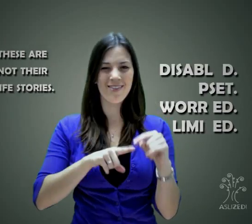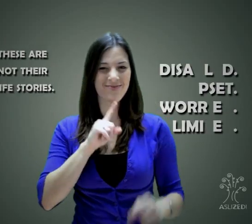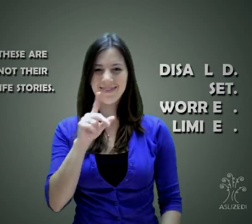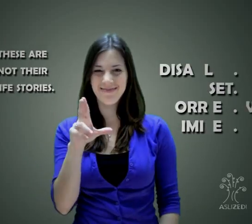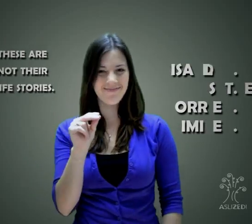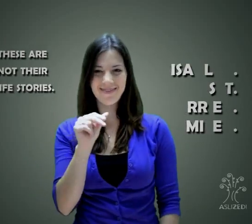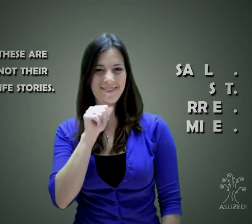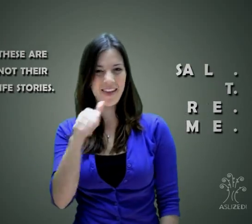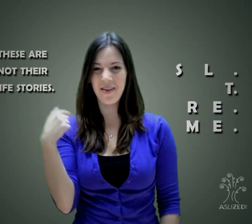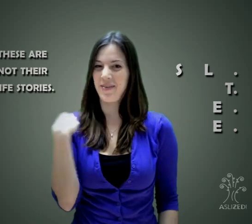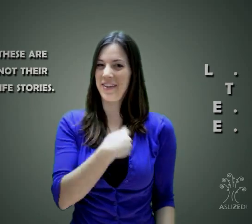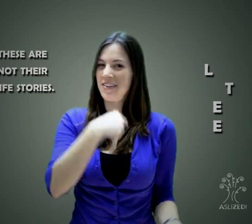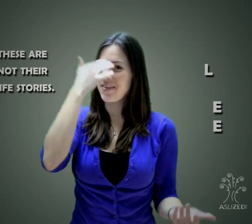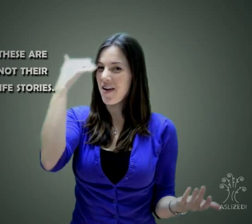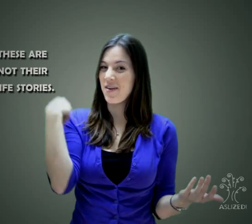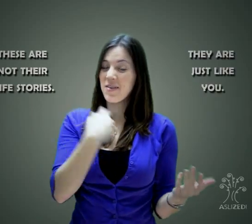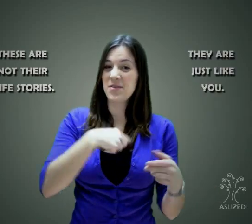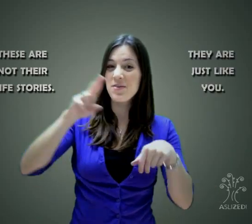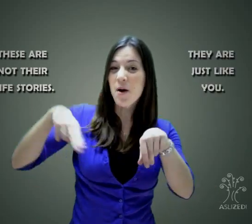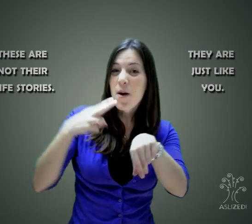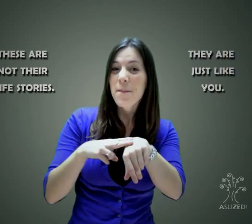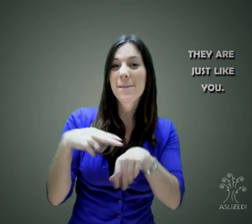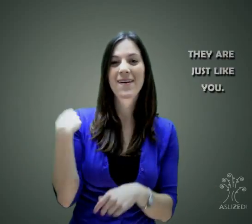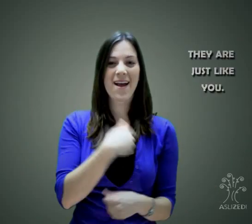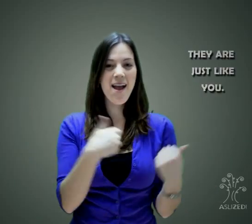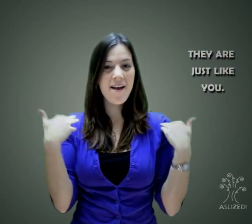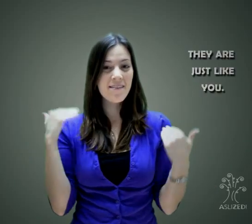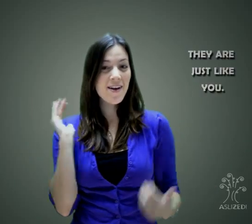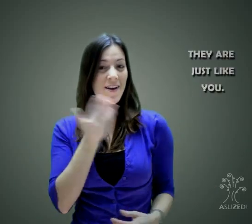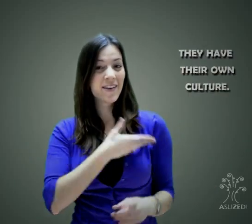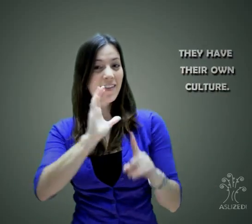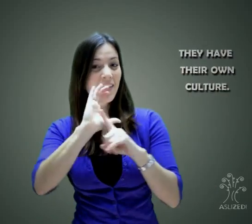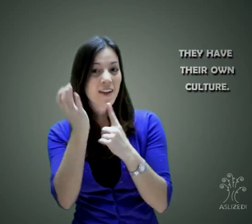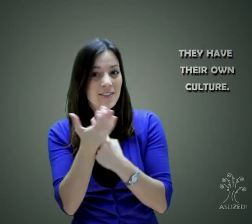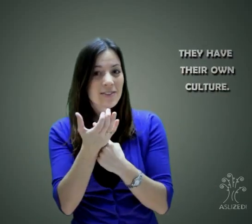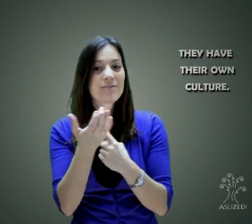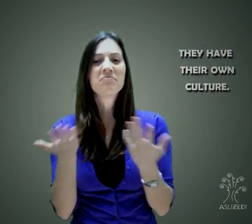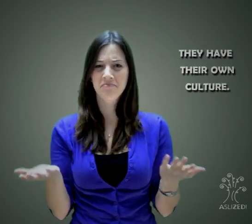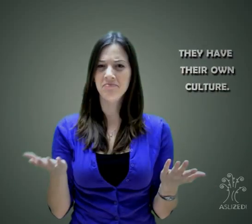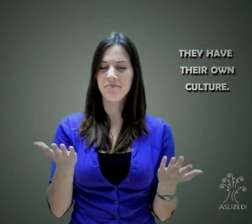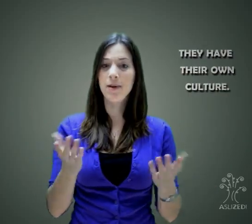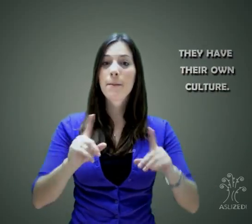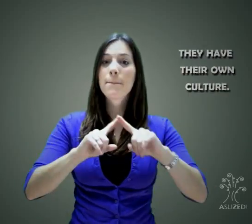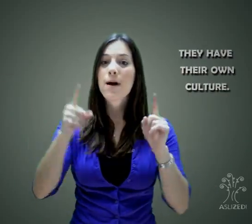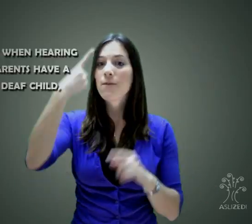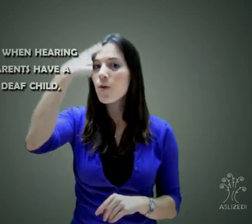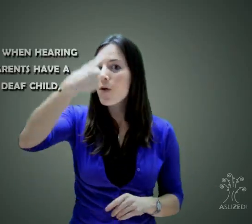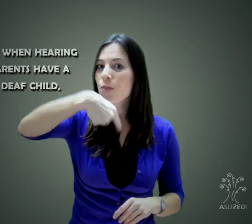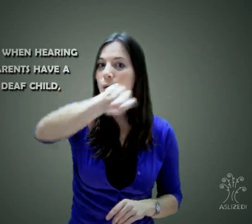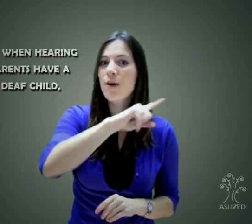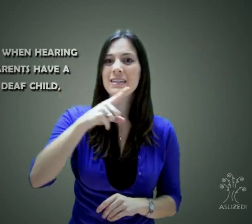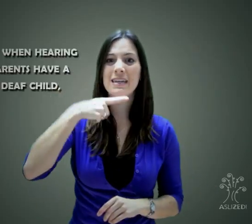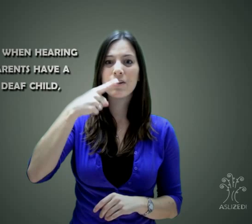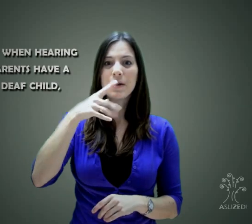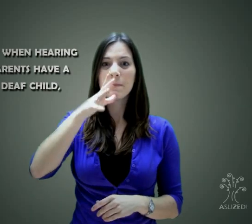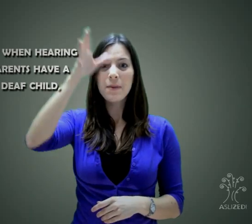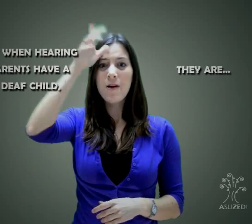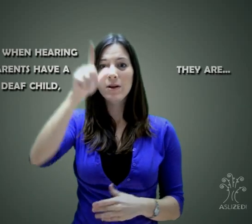We believe that we are perfectly normal and have our own culture. But when hearing parents suddenly find themselves with a deaf baby, understandably they are quite